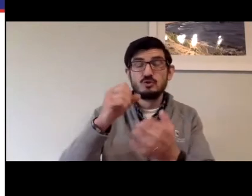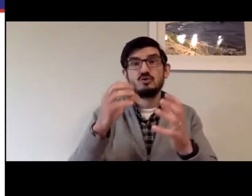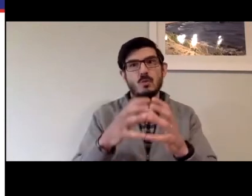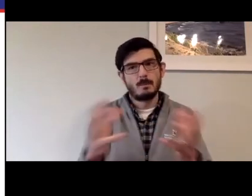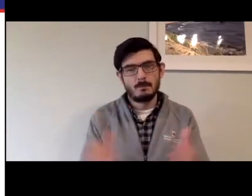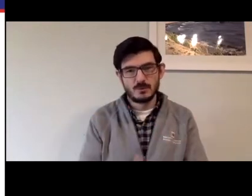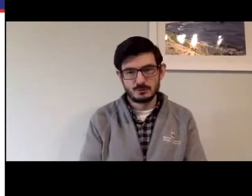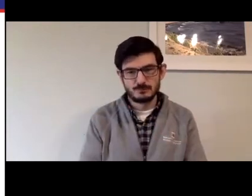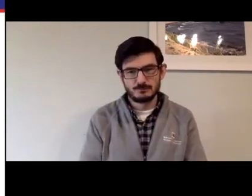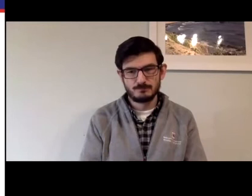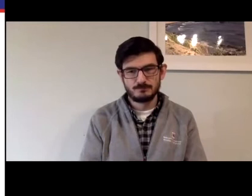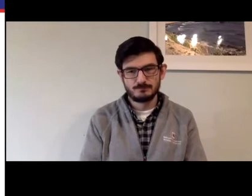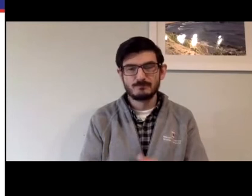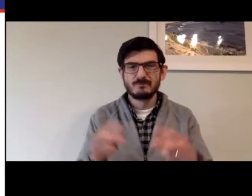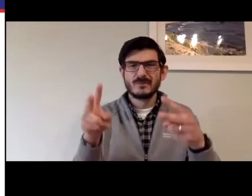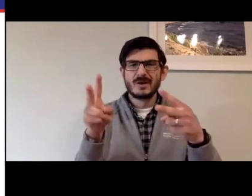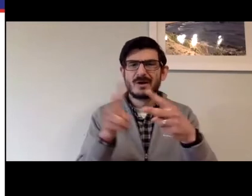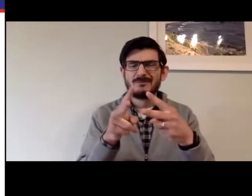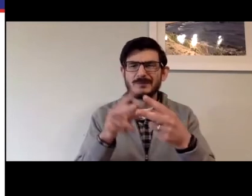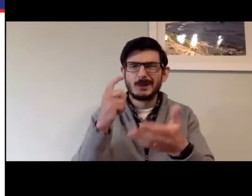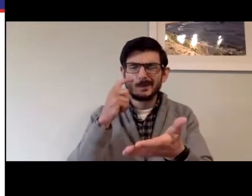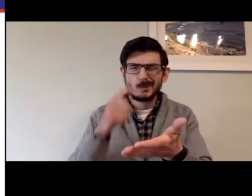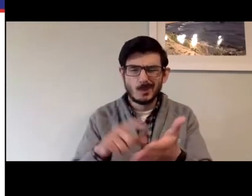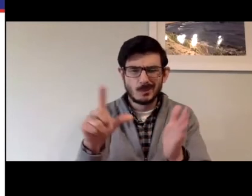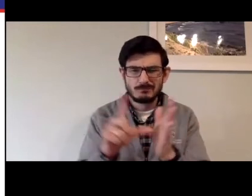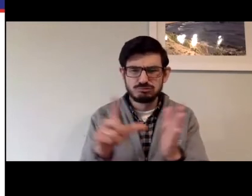we need in order to move forward with this. And the needs are great.